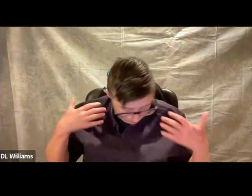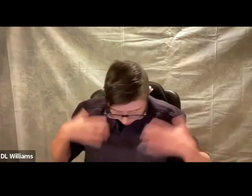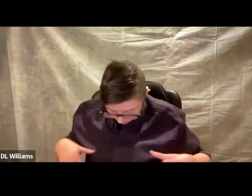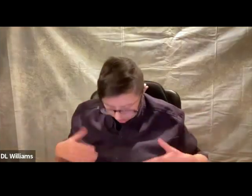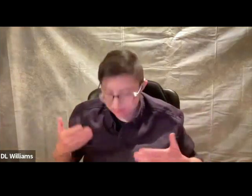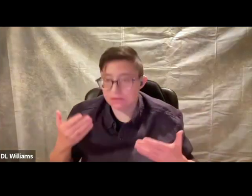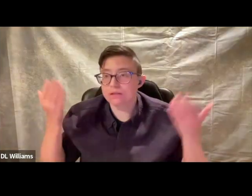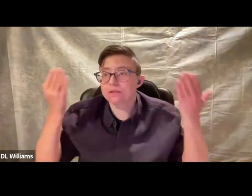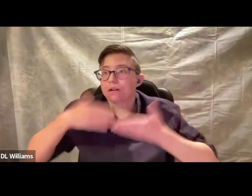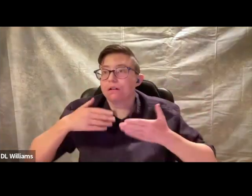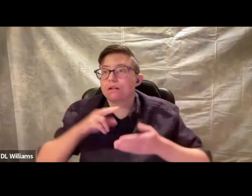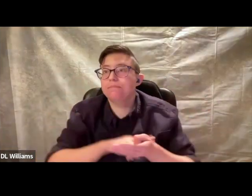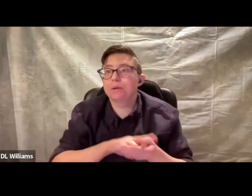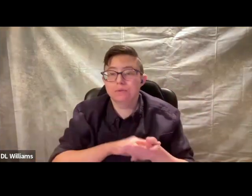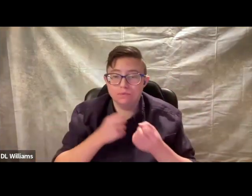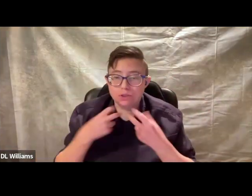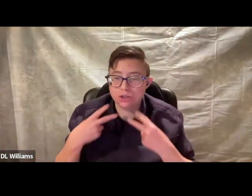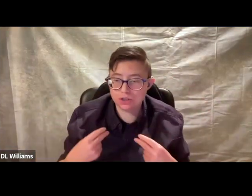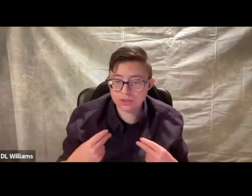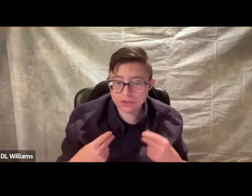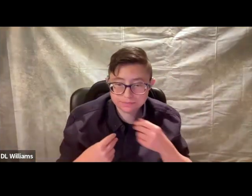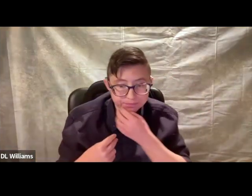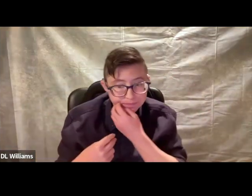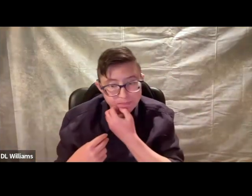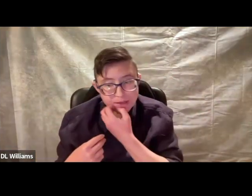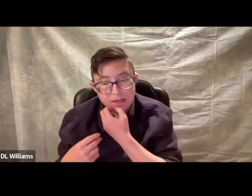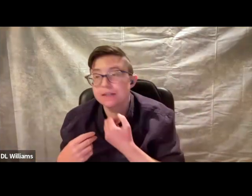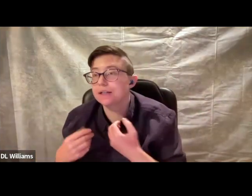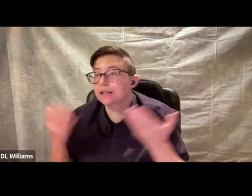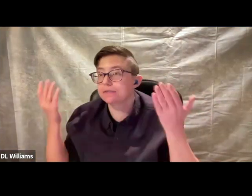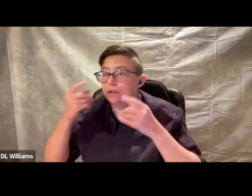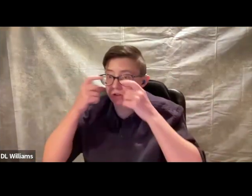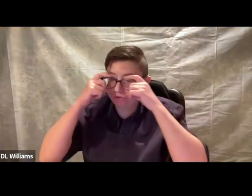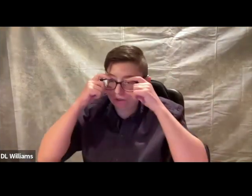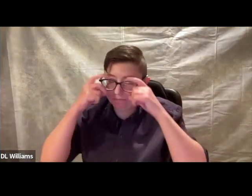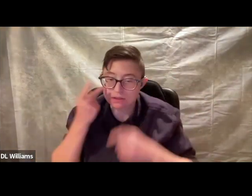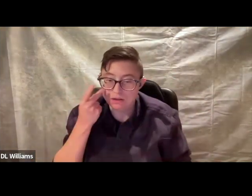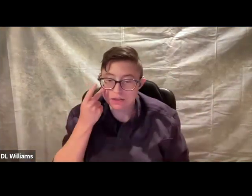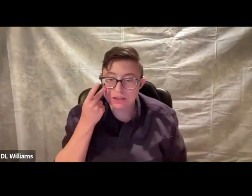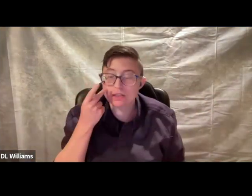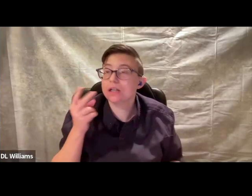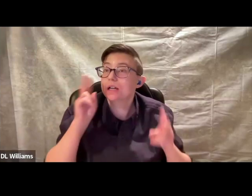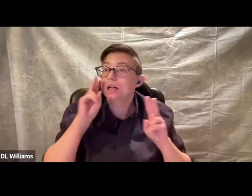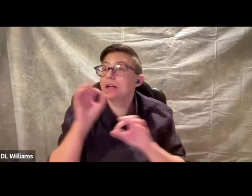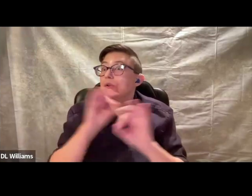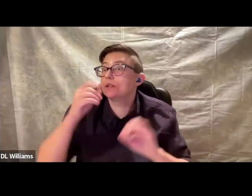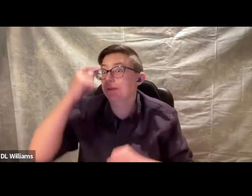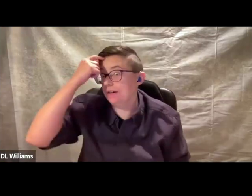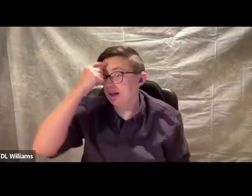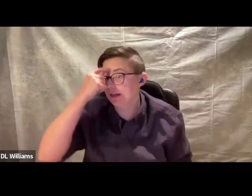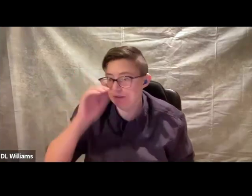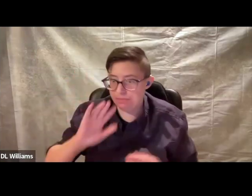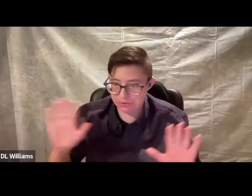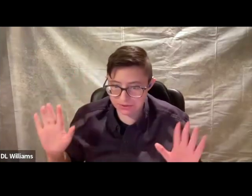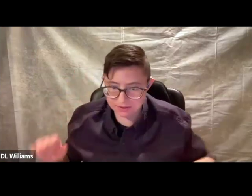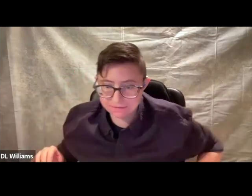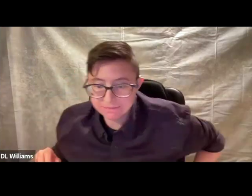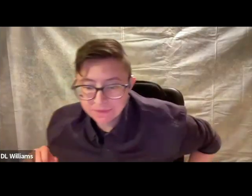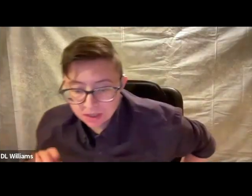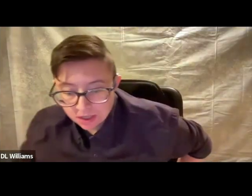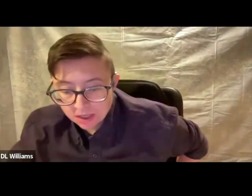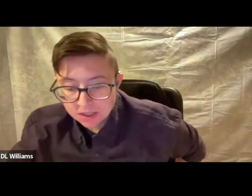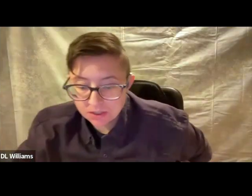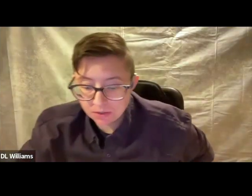I'm wearing a dark blue shirt and I have dark-limbed glasses and I look nothing like Harry Potter.